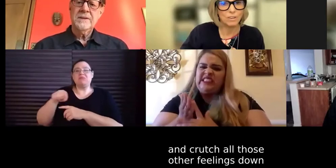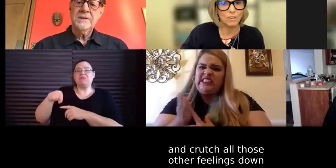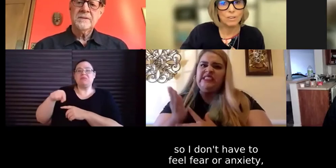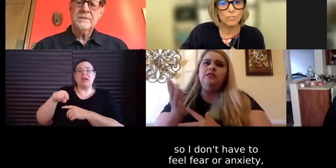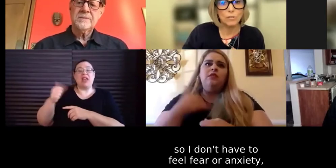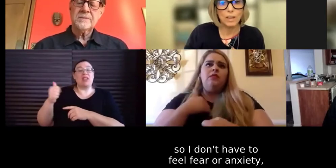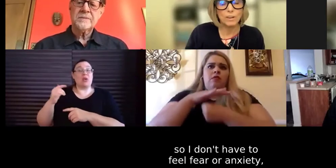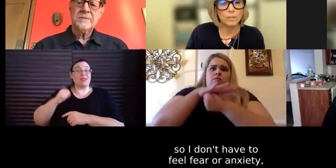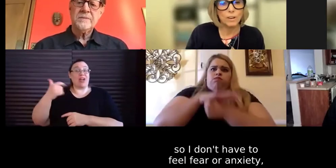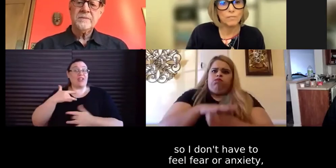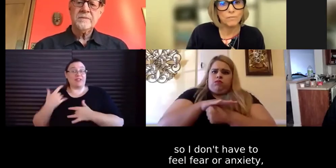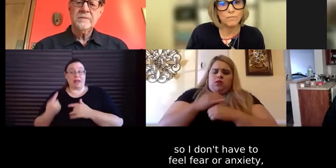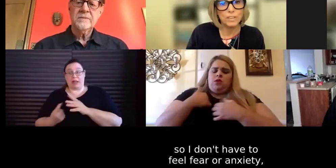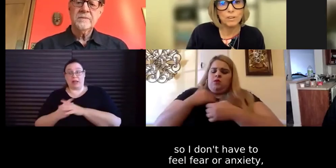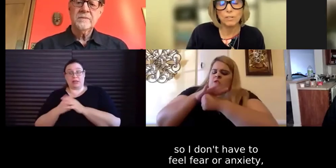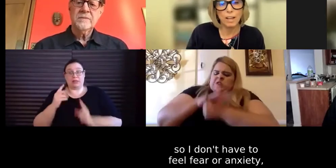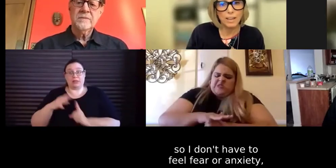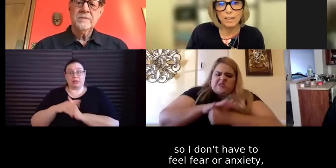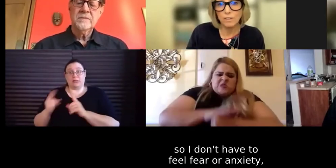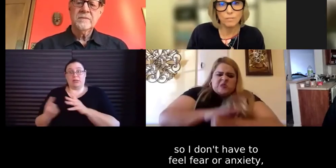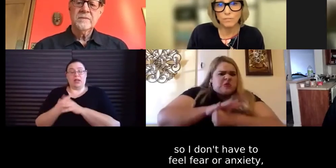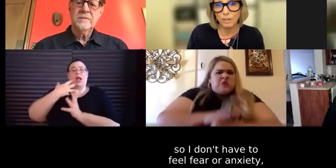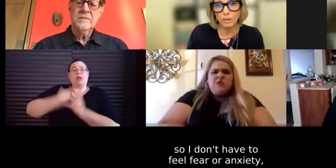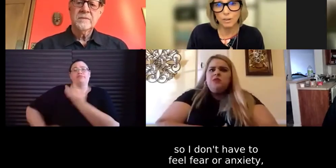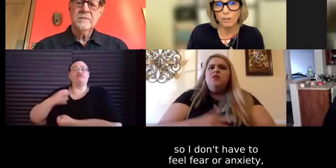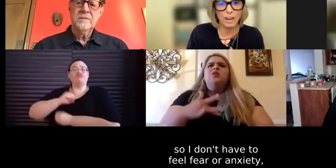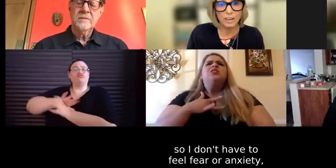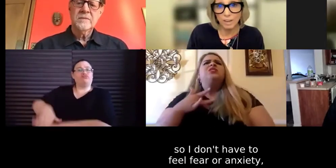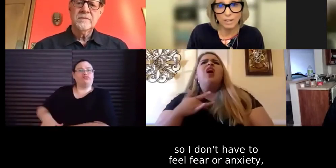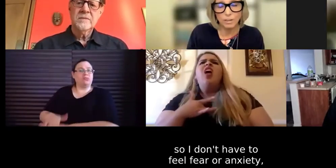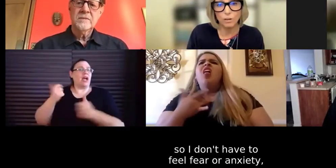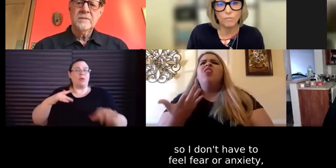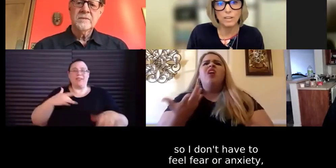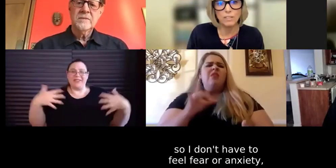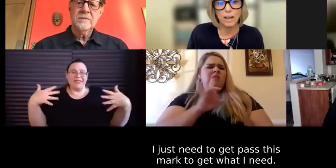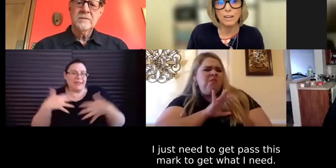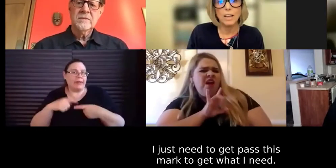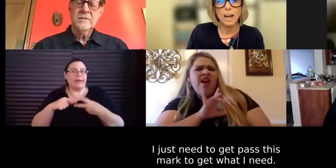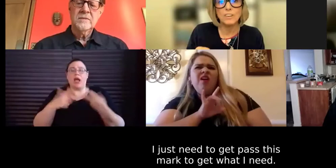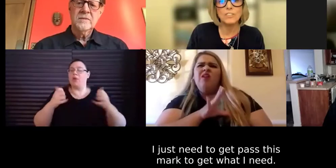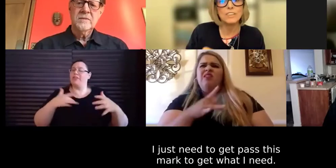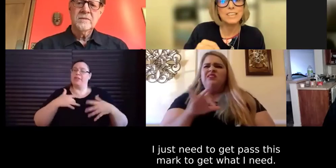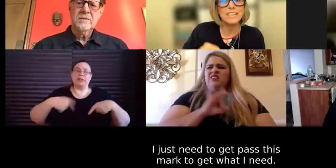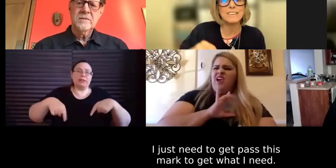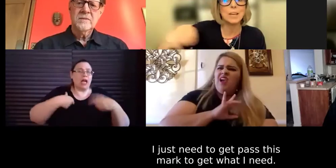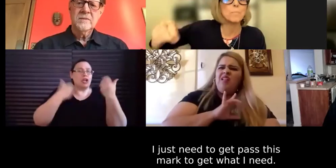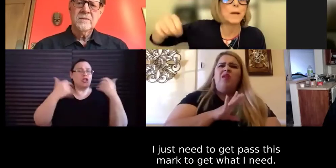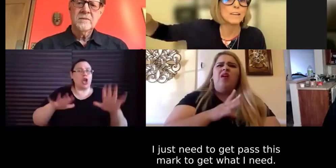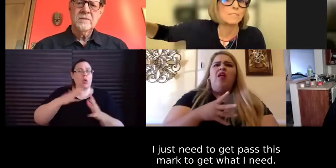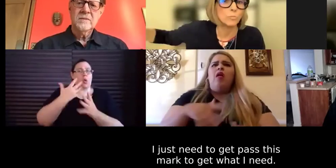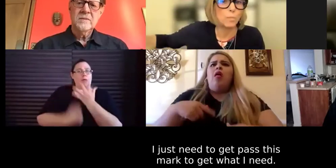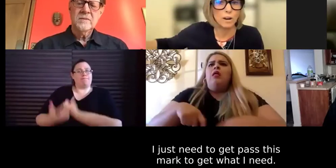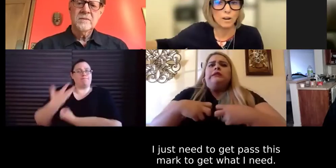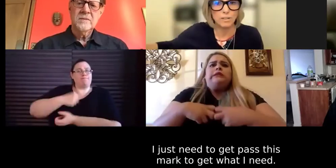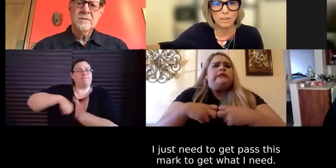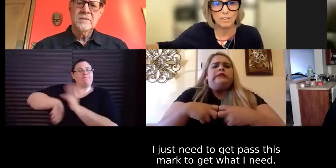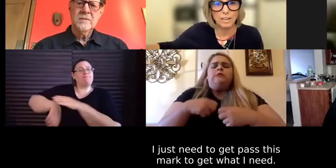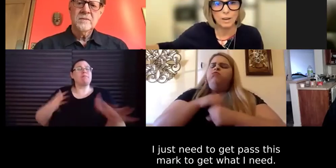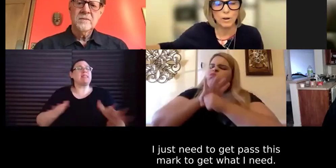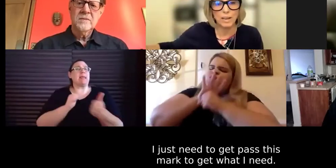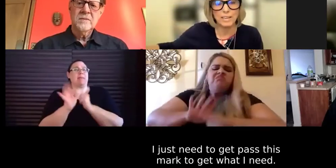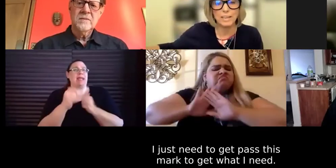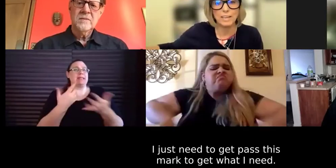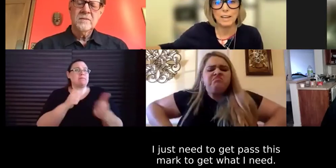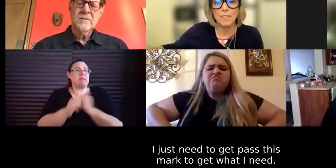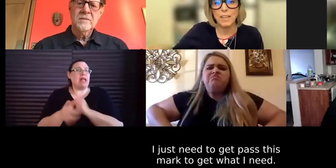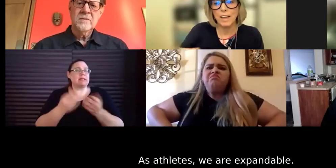down. So that I don't have to feel any of the fear or anxiety or of any of that. I just need to get past this mark to